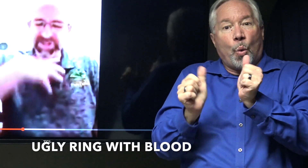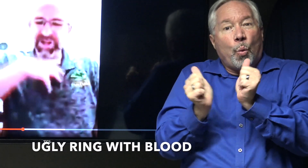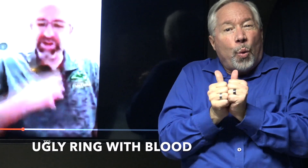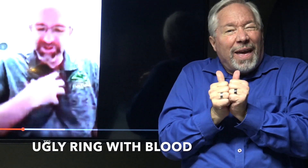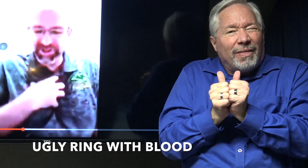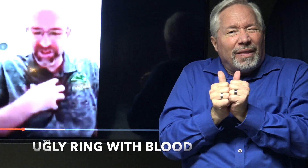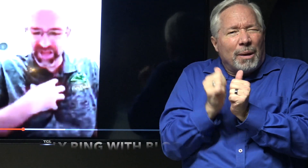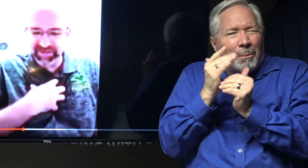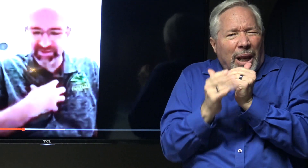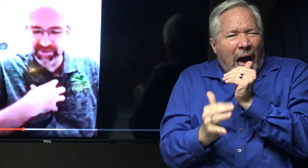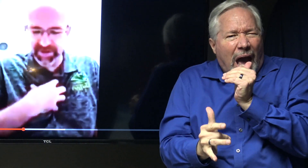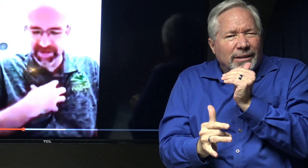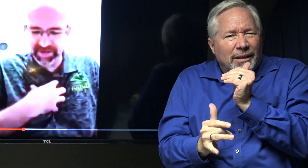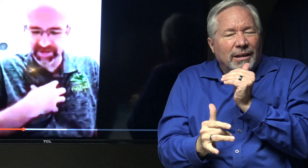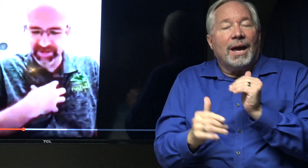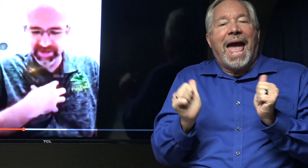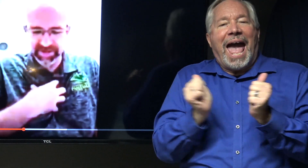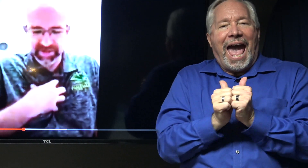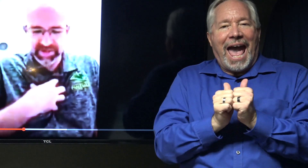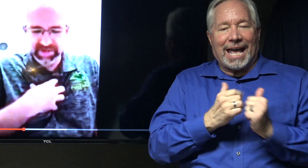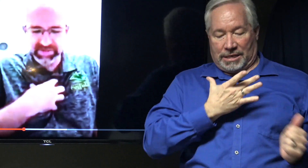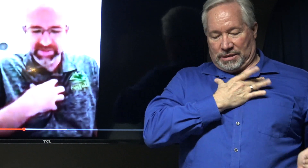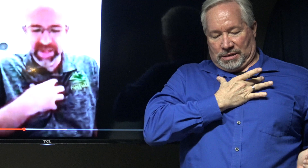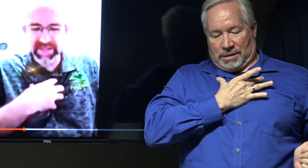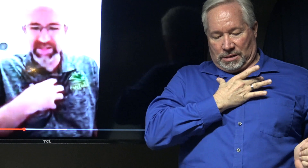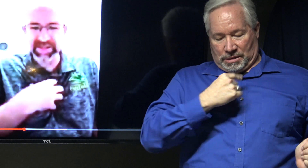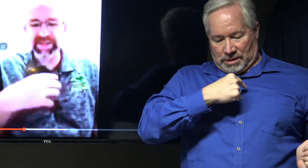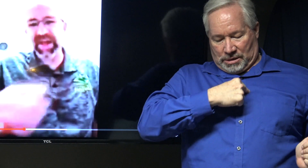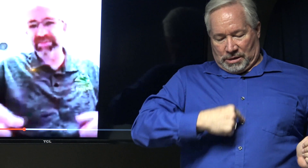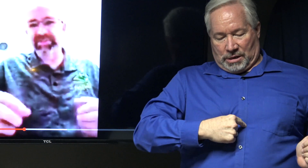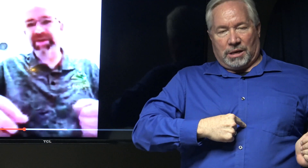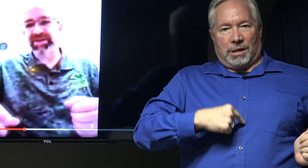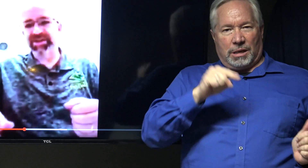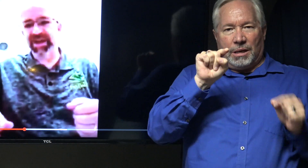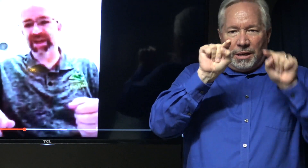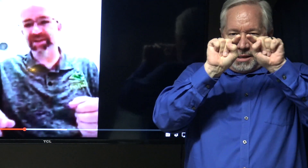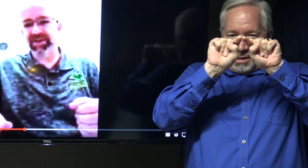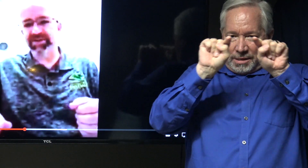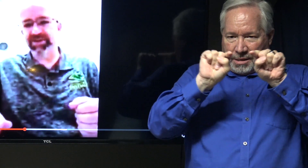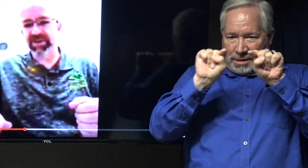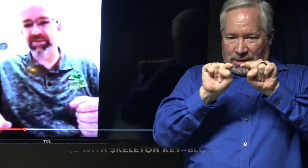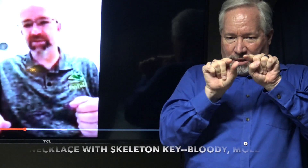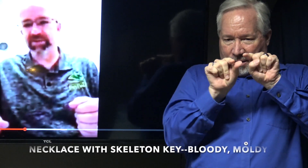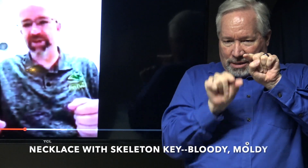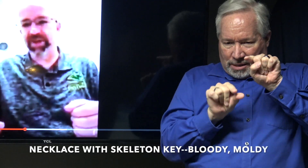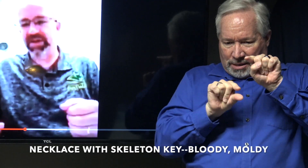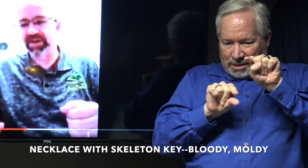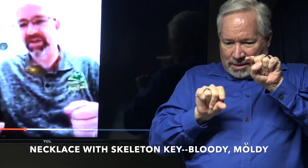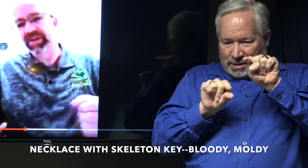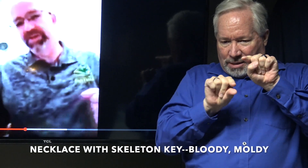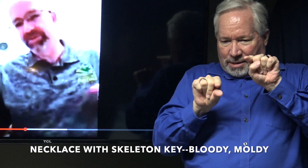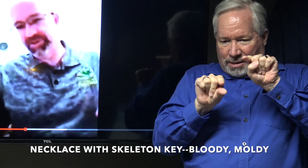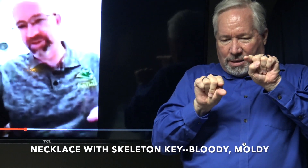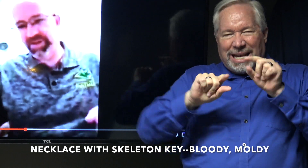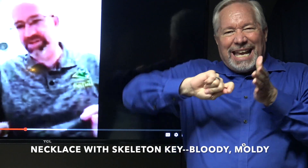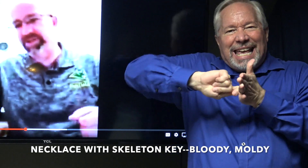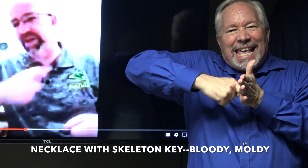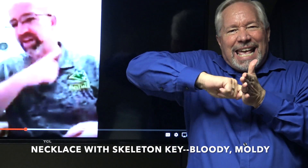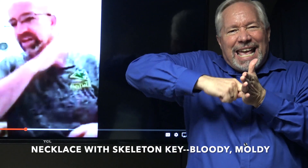She had the skeleton key hanging from her neck. And it was dangling. she had Donald Trump with a... He was on his knees. And